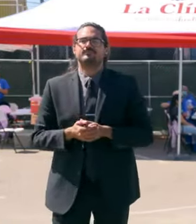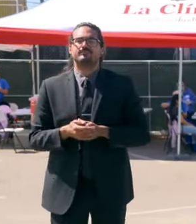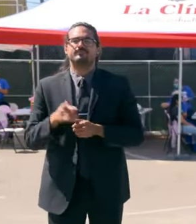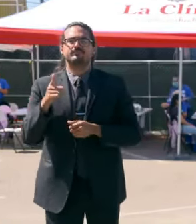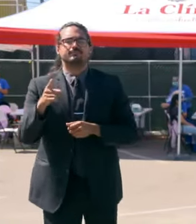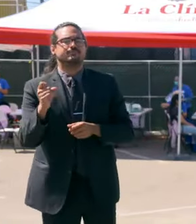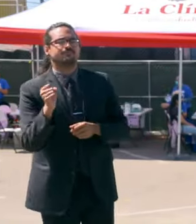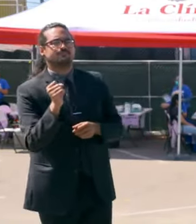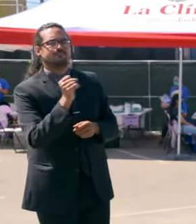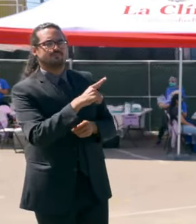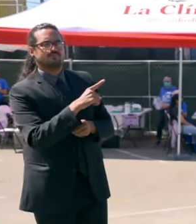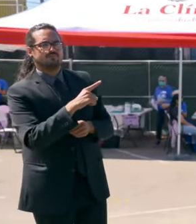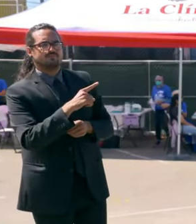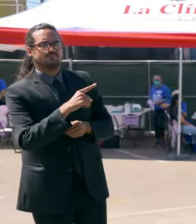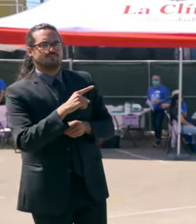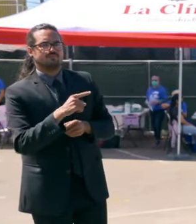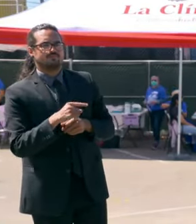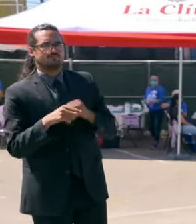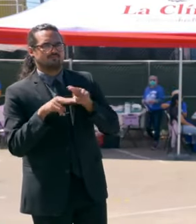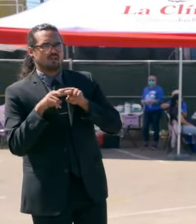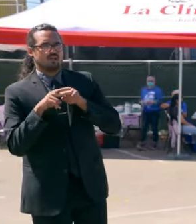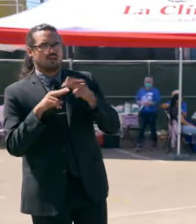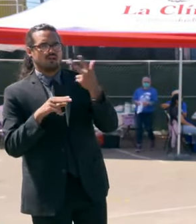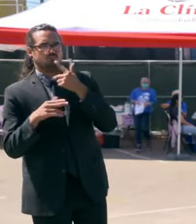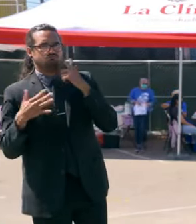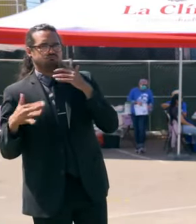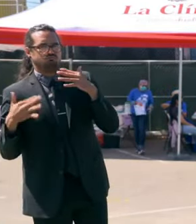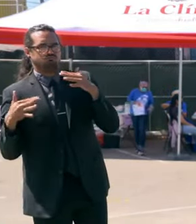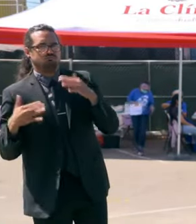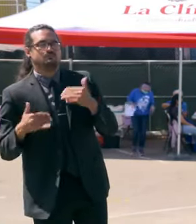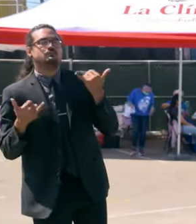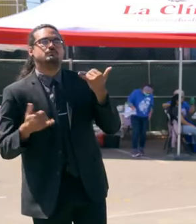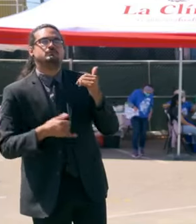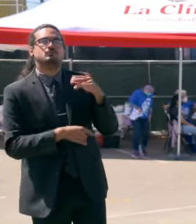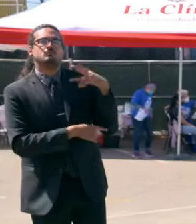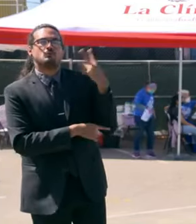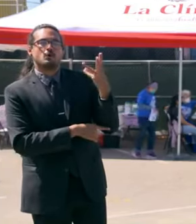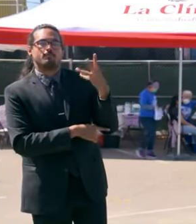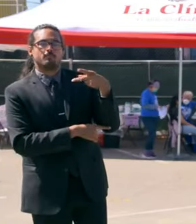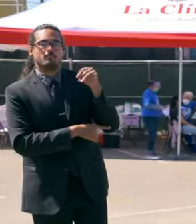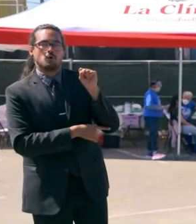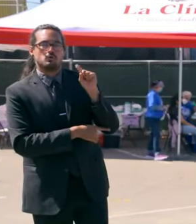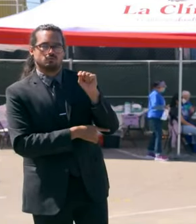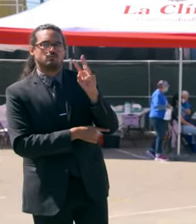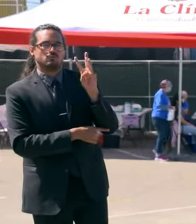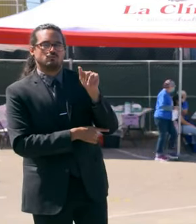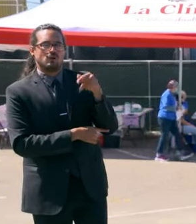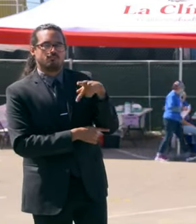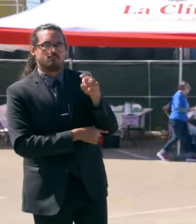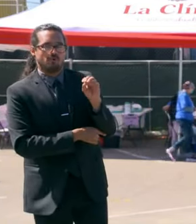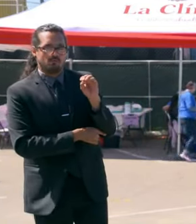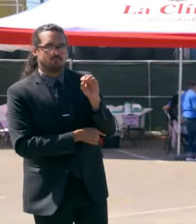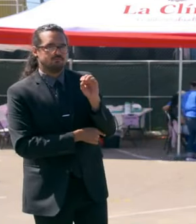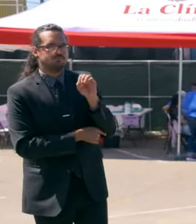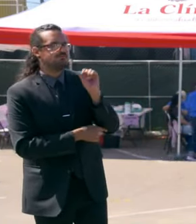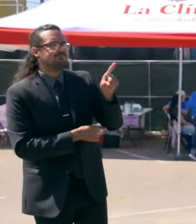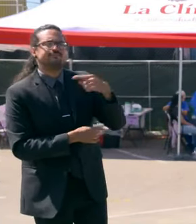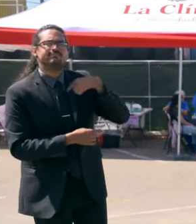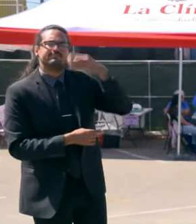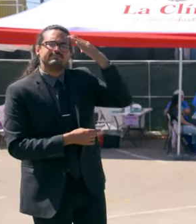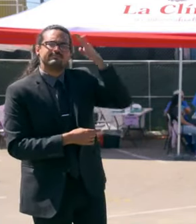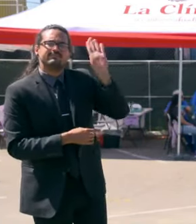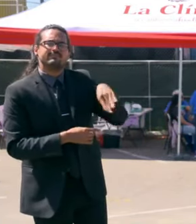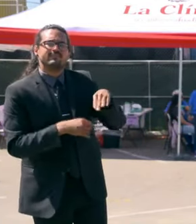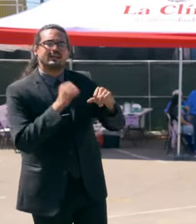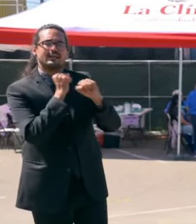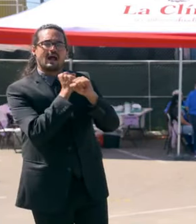Governor Newsom, Scott Wilson from the Washington Post. Thanks very much for doing this. I know this isn't a campaign event, but we are in the middle of a campaign.